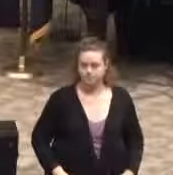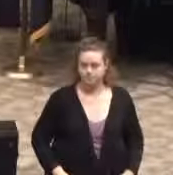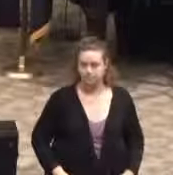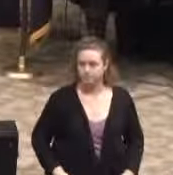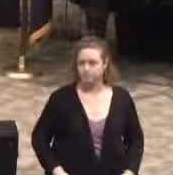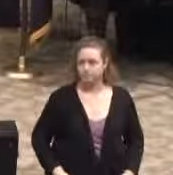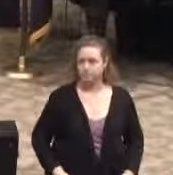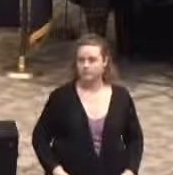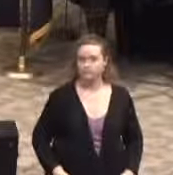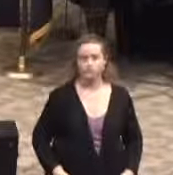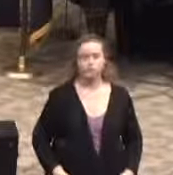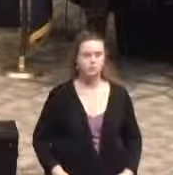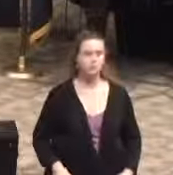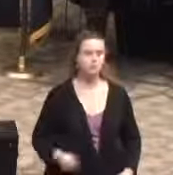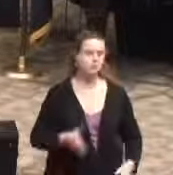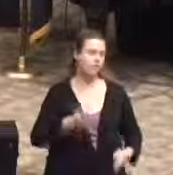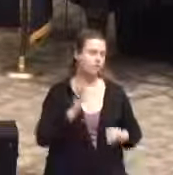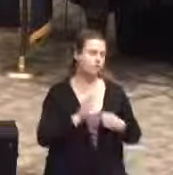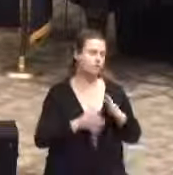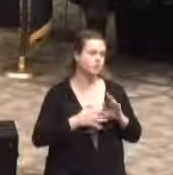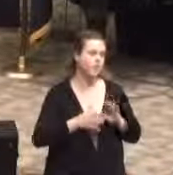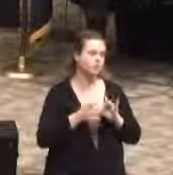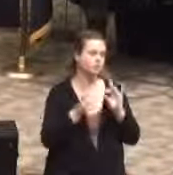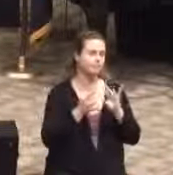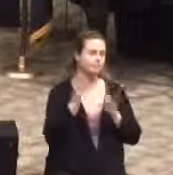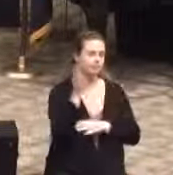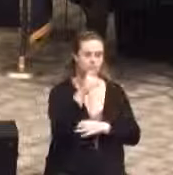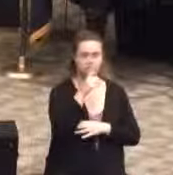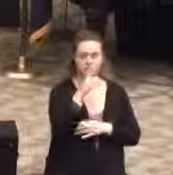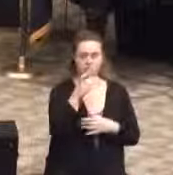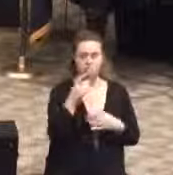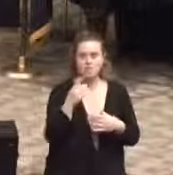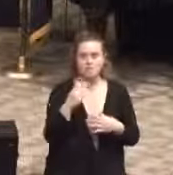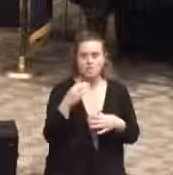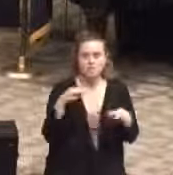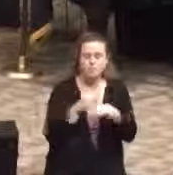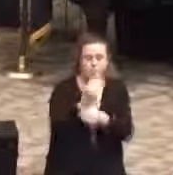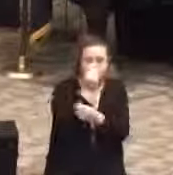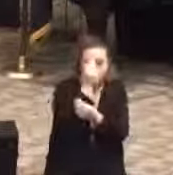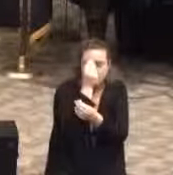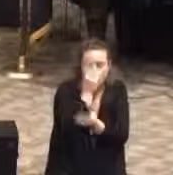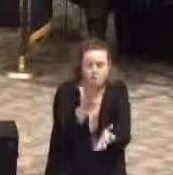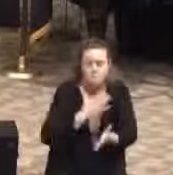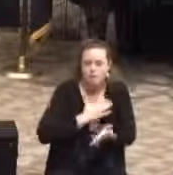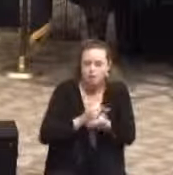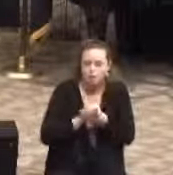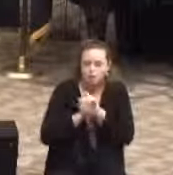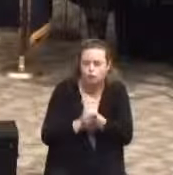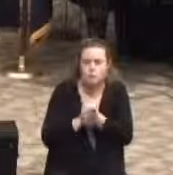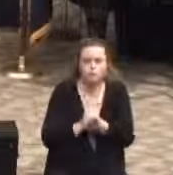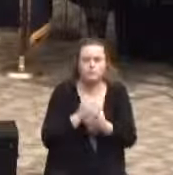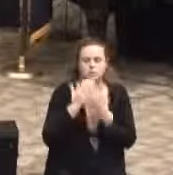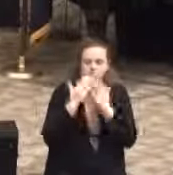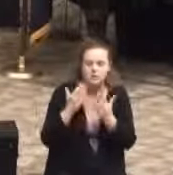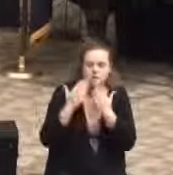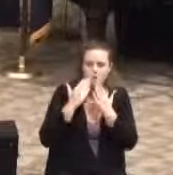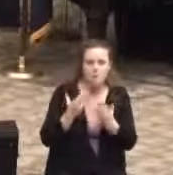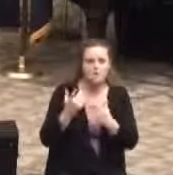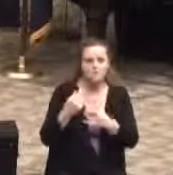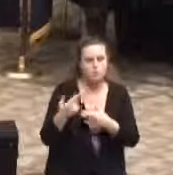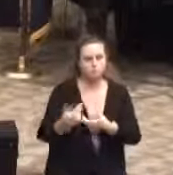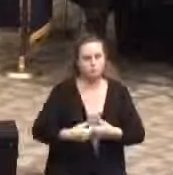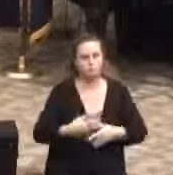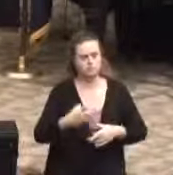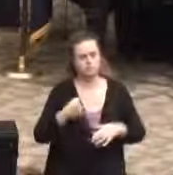So I want to wrap this up and just say congratulations, welcome aboard, and looking forward to having you all on board as career